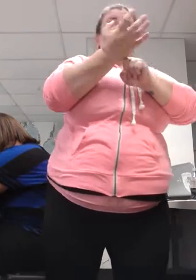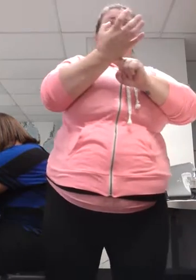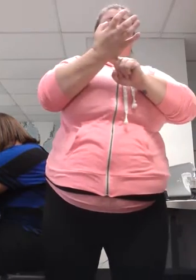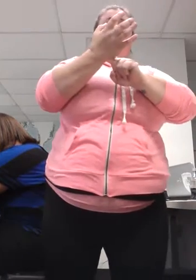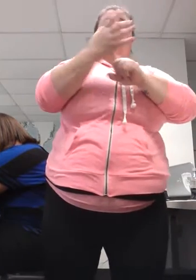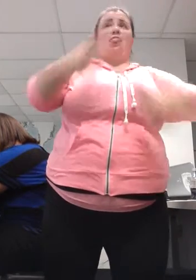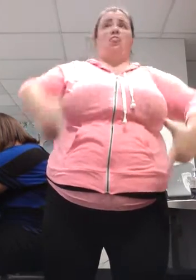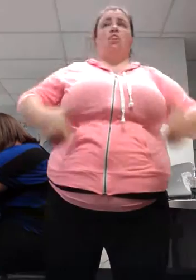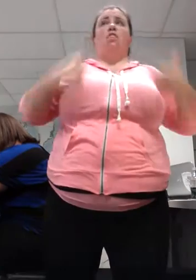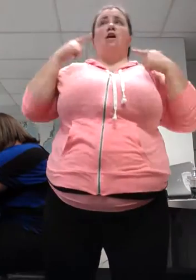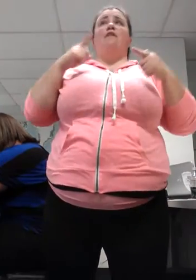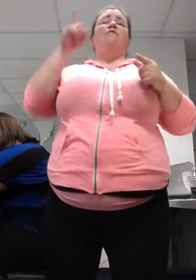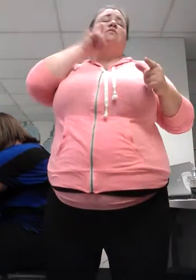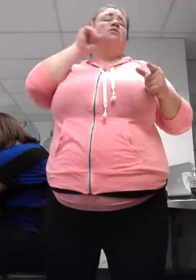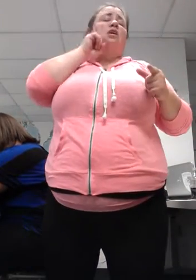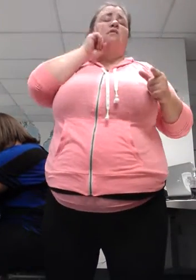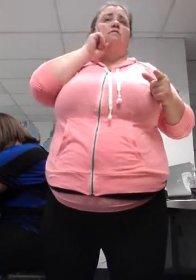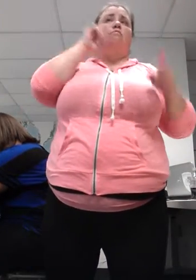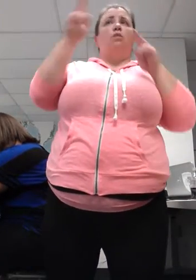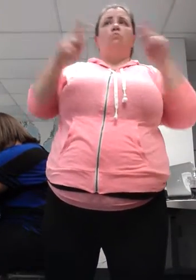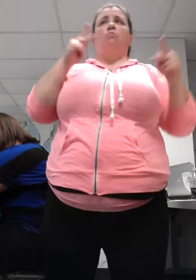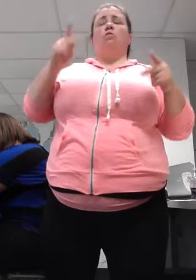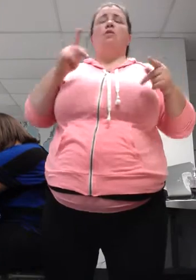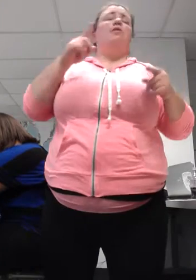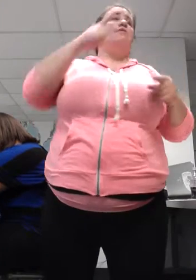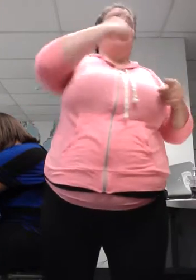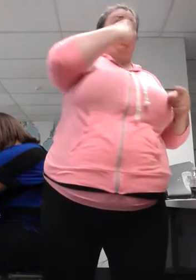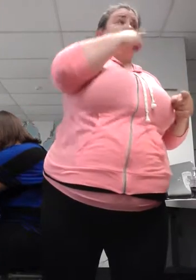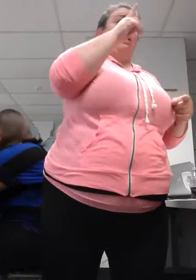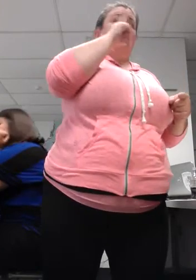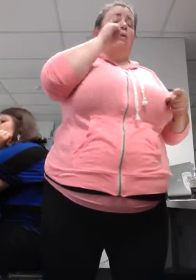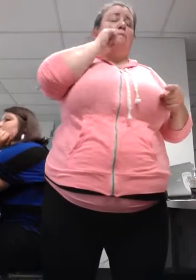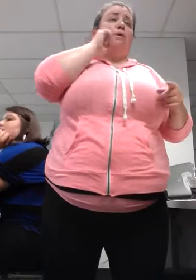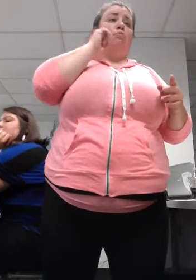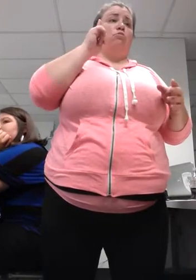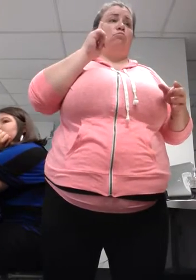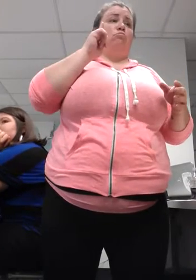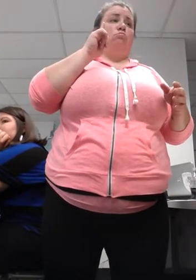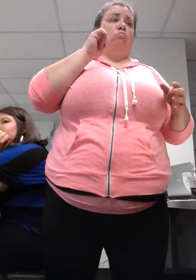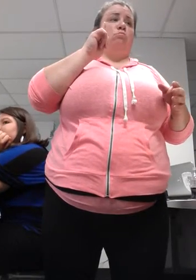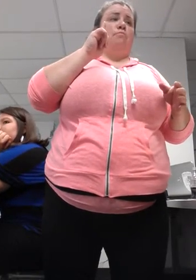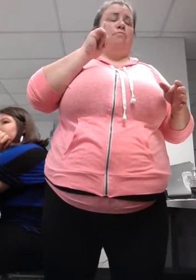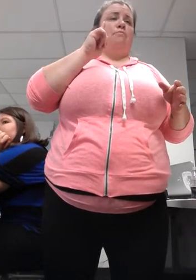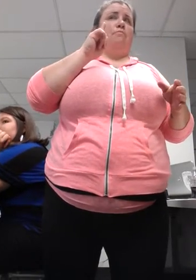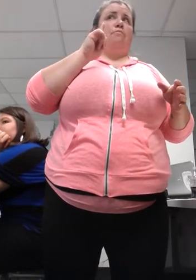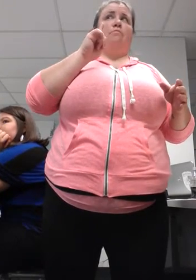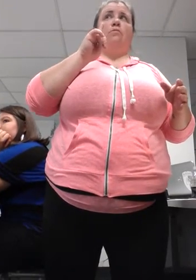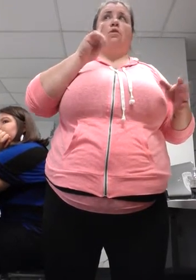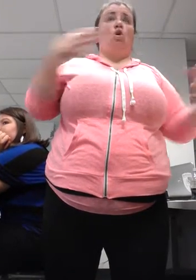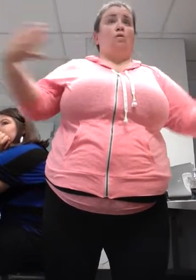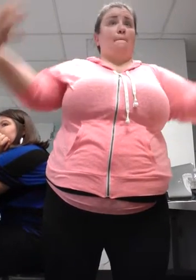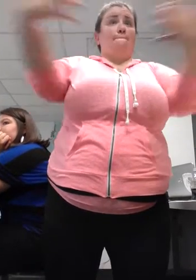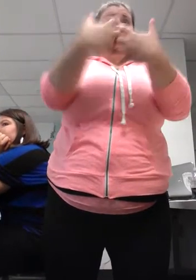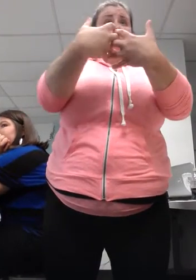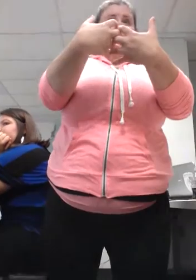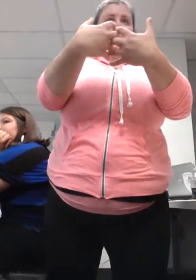of deaf people and the hearing people that they're coming in contact with. And make sure that you're bridging those